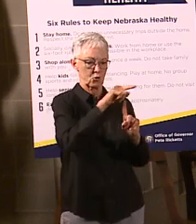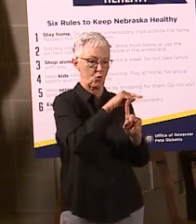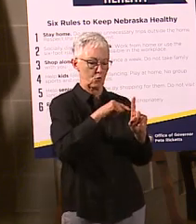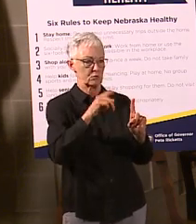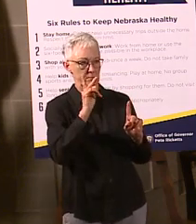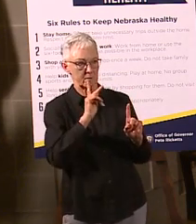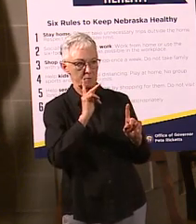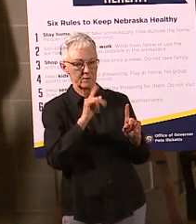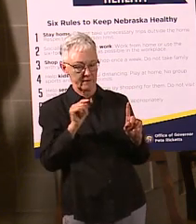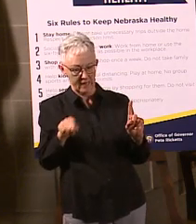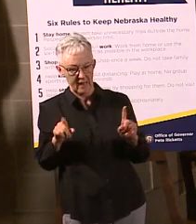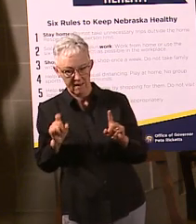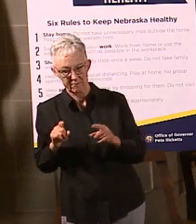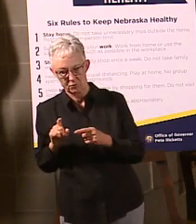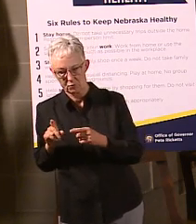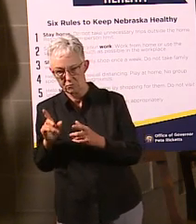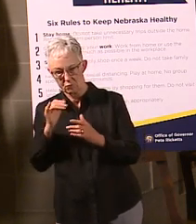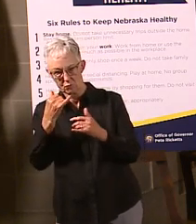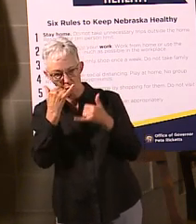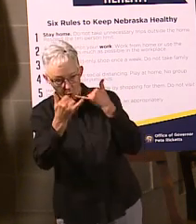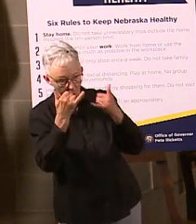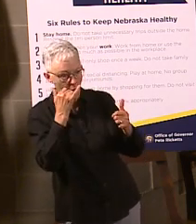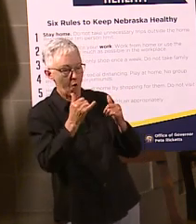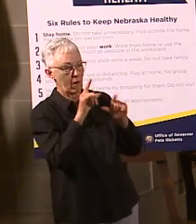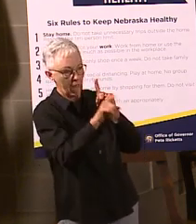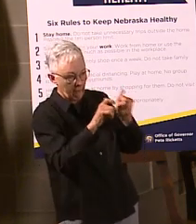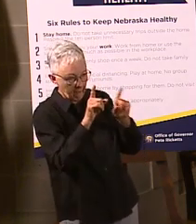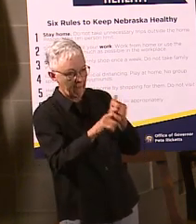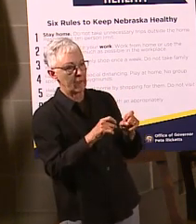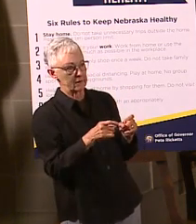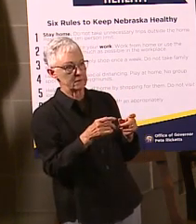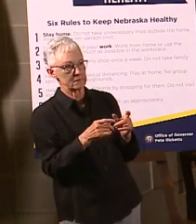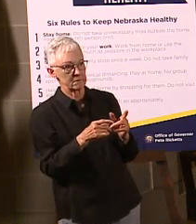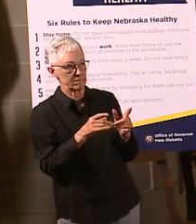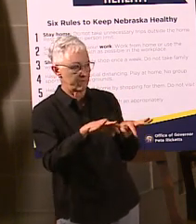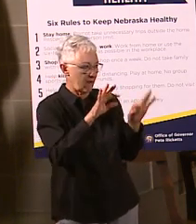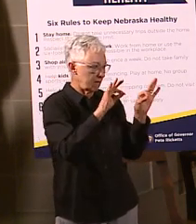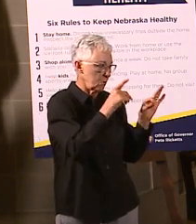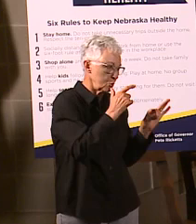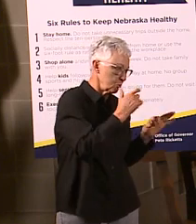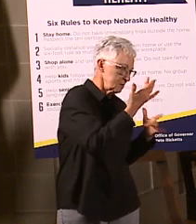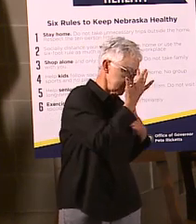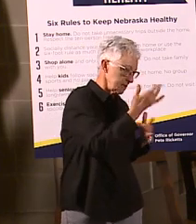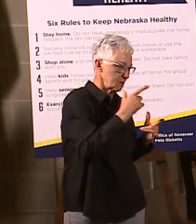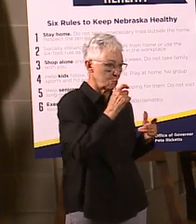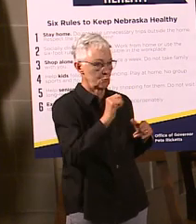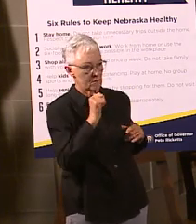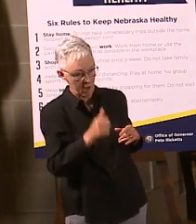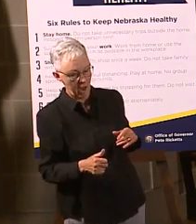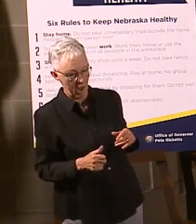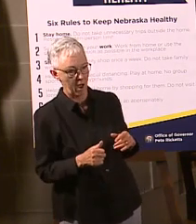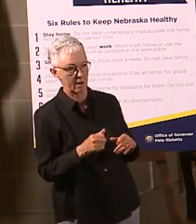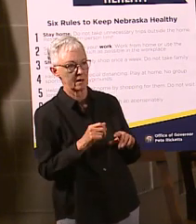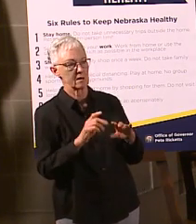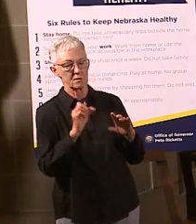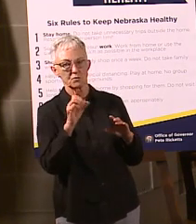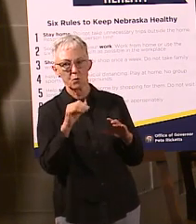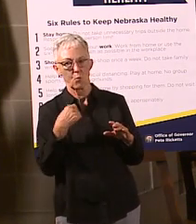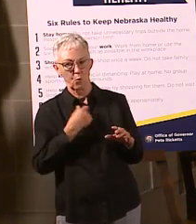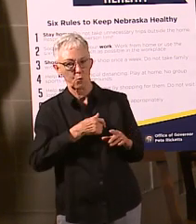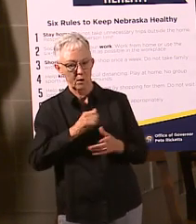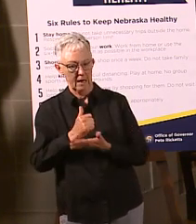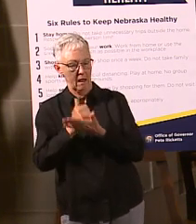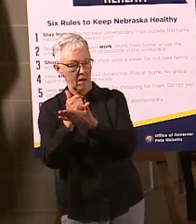deploying those to the areas where we have the highest percentage test positive things, places like Lexington, Two Rivers Public Health Department, to be able to help them